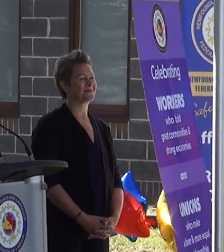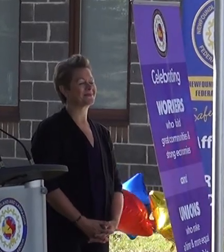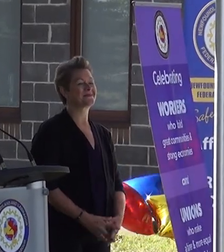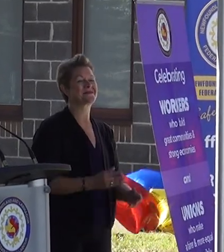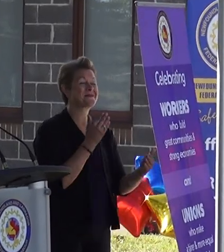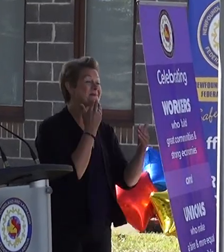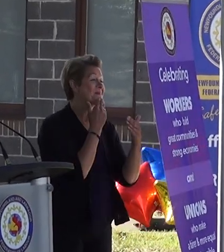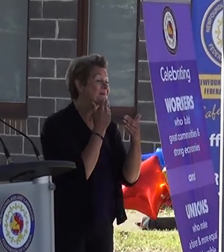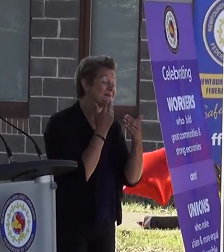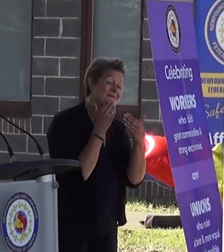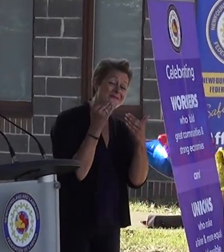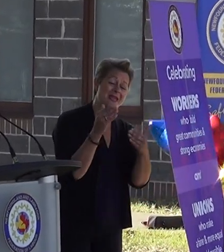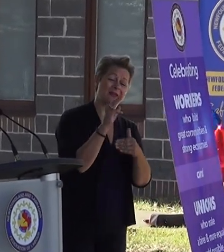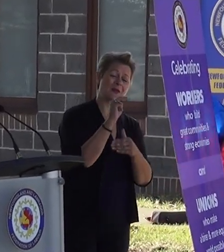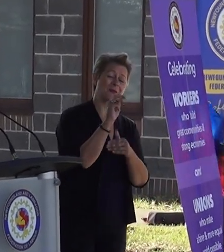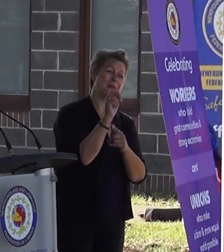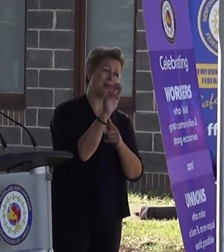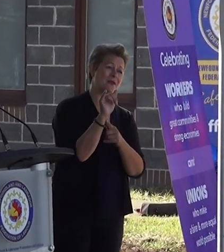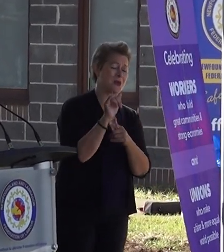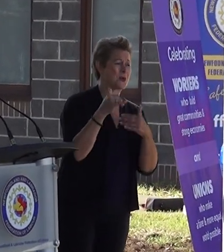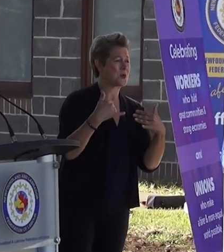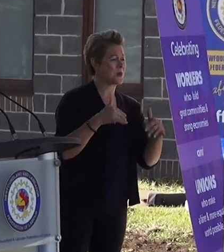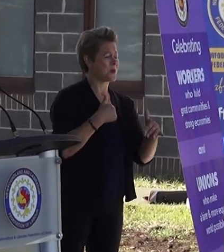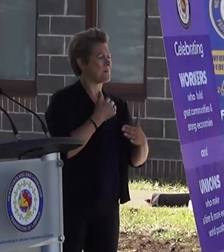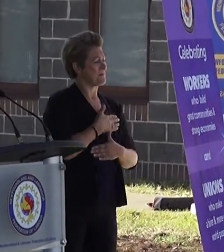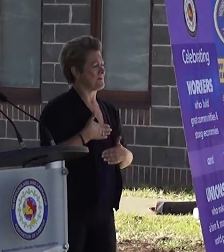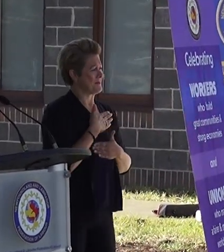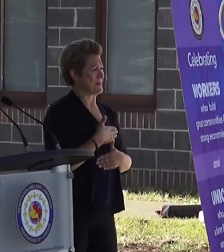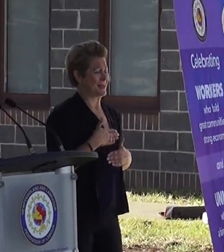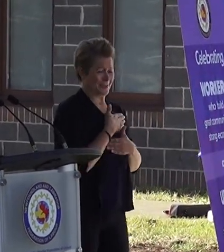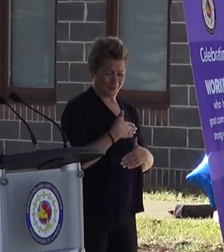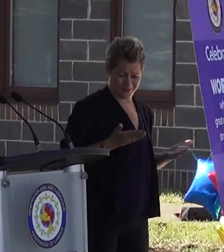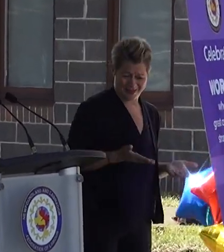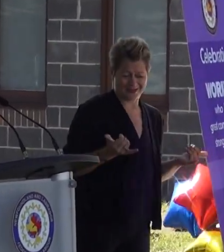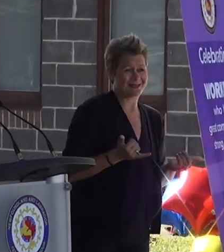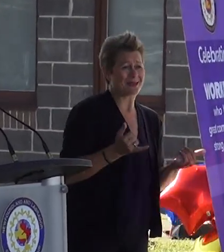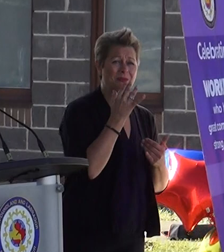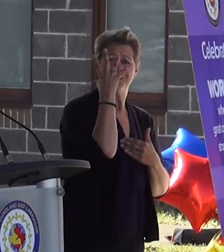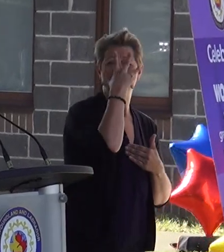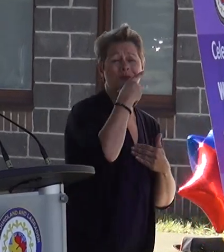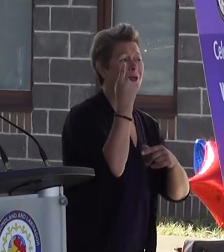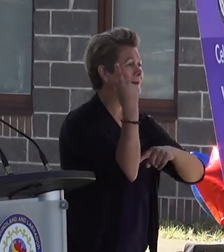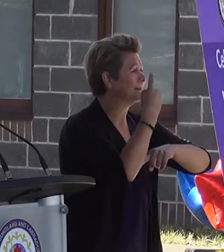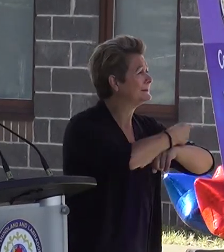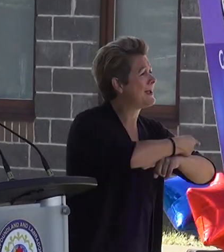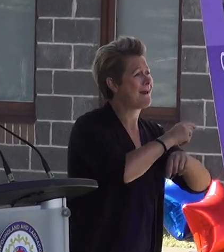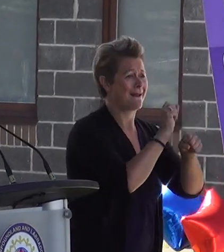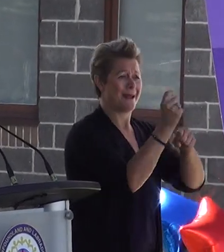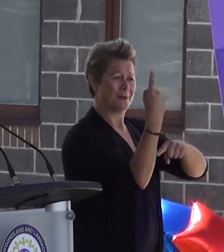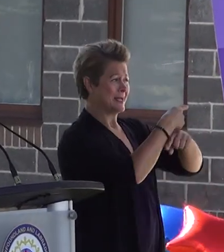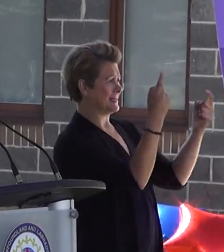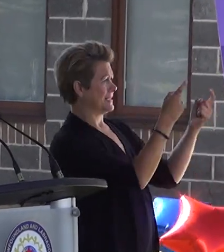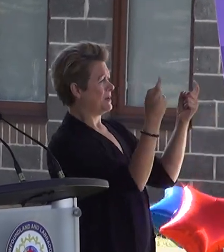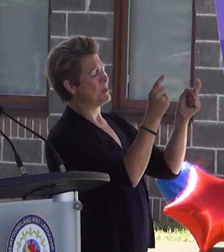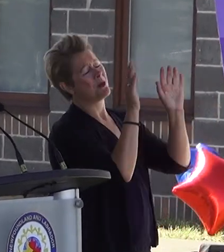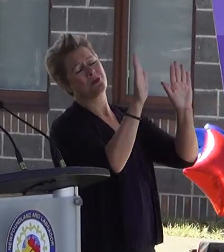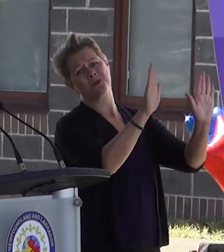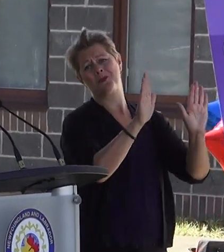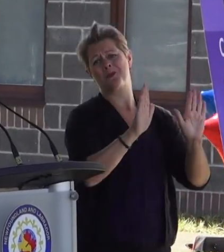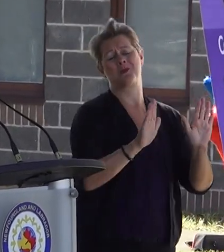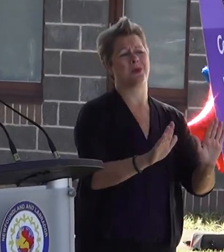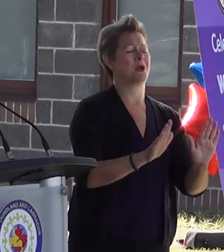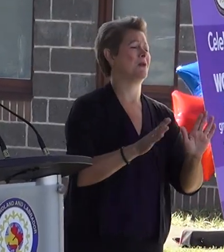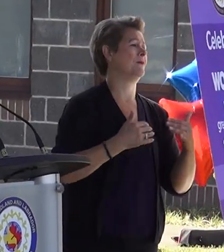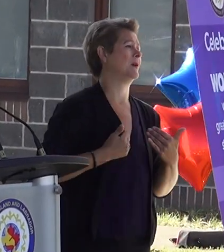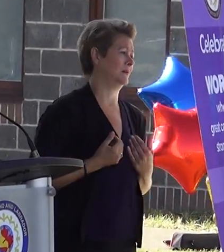Thank you, Mary. It's certainly a pleasure to be here today. What a beautiful day for a Labor Day celebration here in the town of Grand